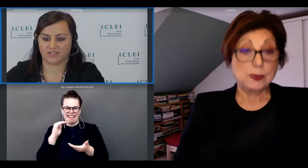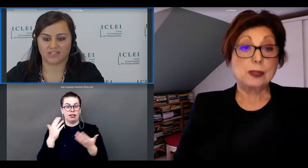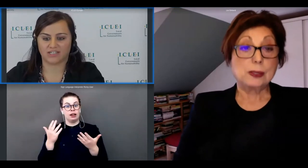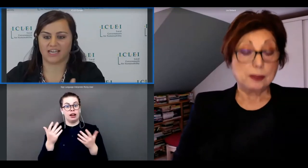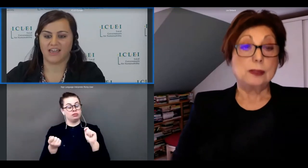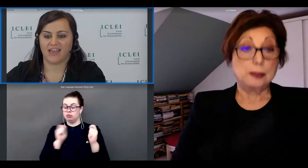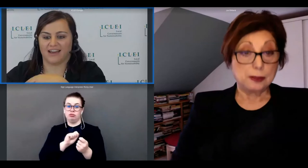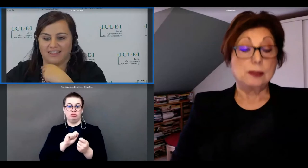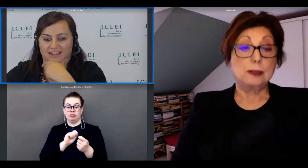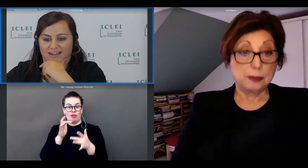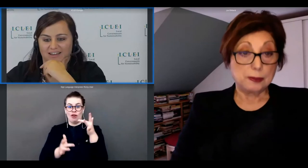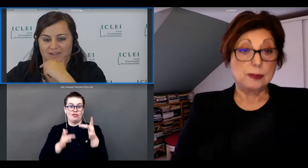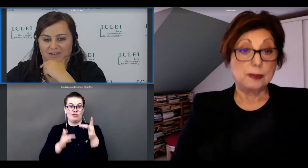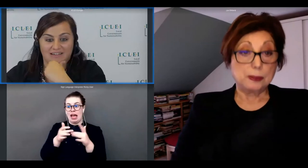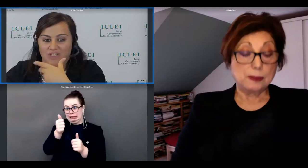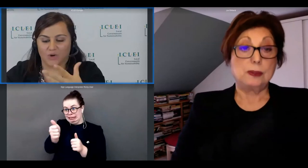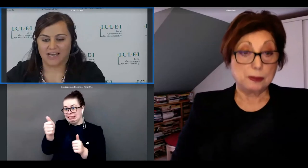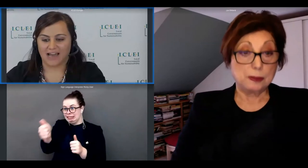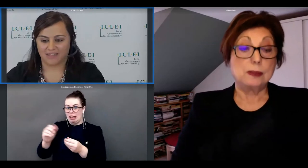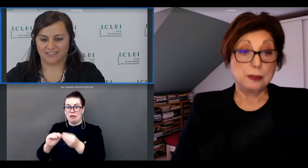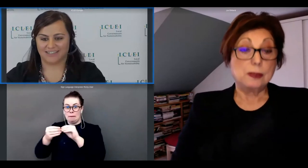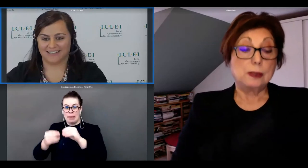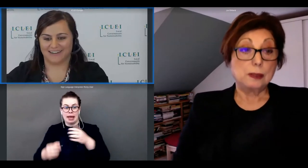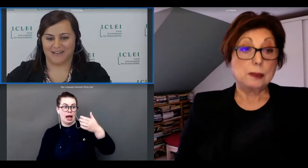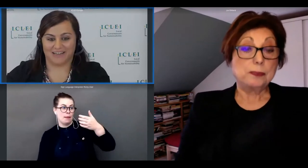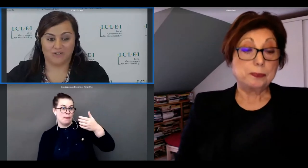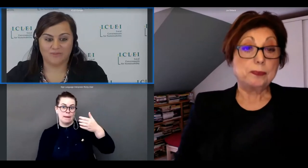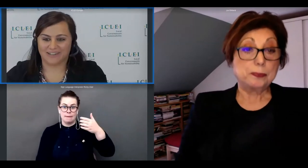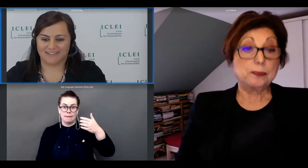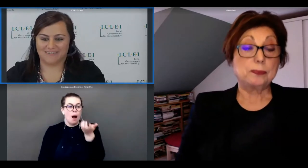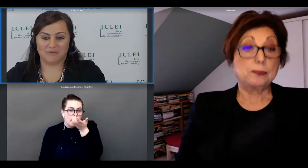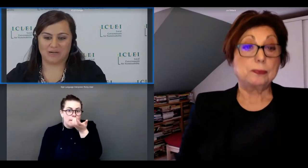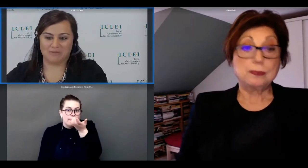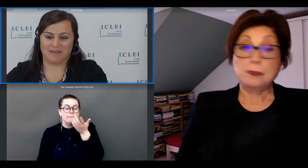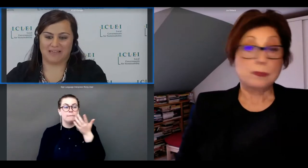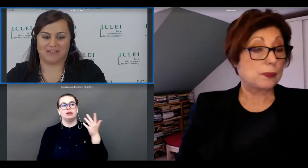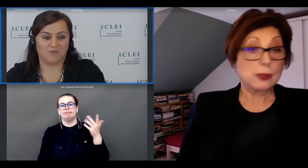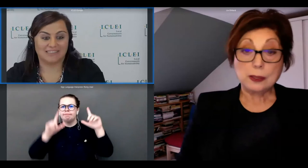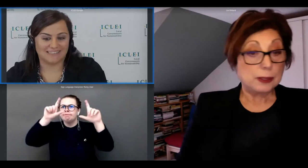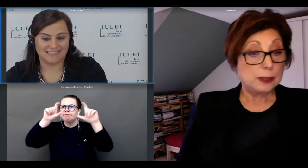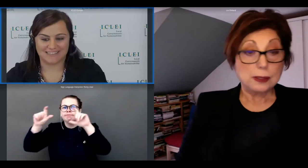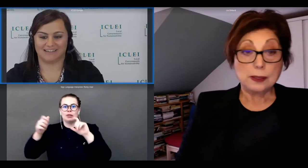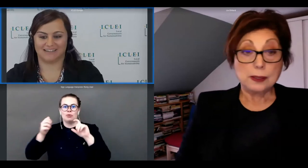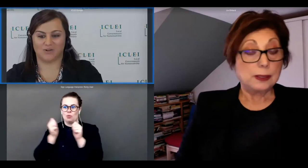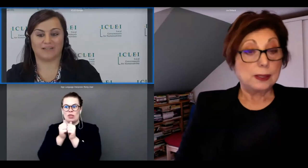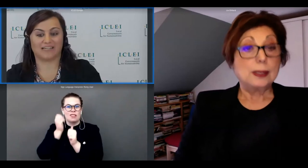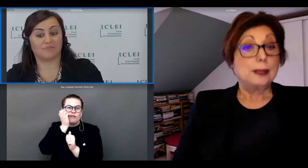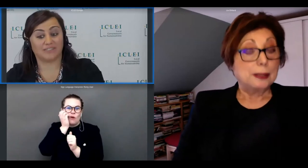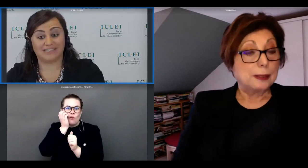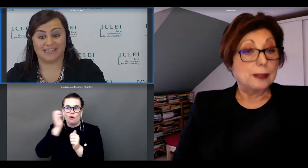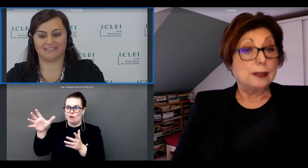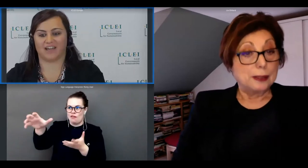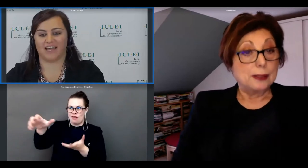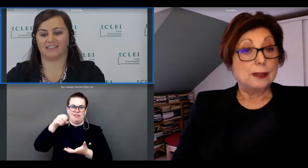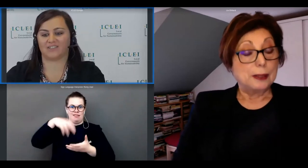externally and then uh you know gathered in uh innumerable innumerable maybe quantities that nobody can